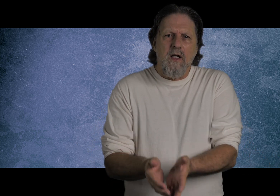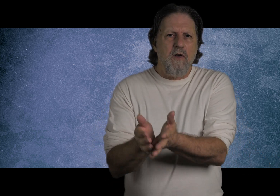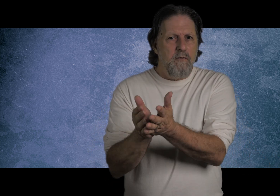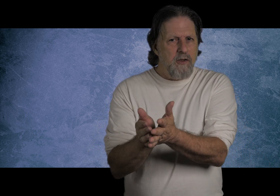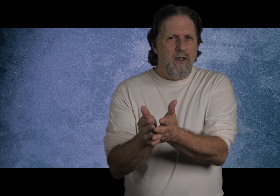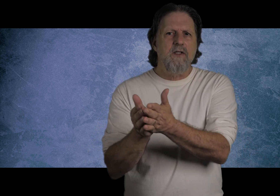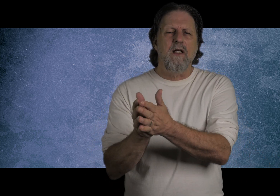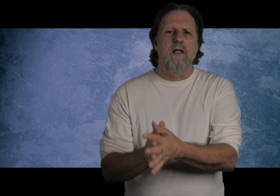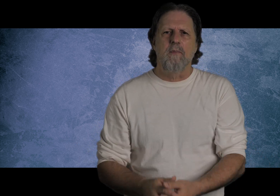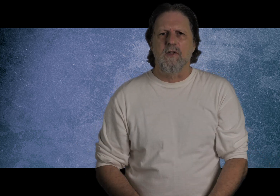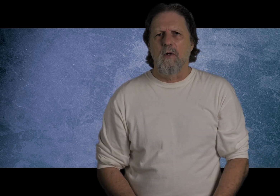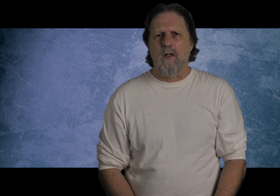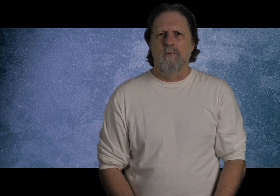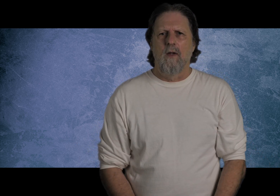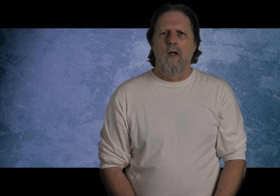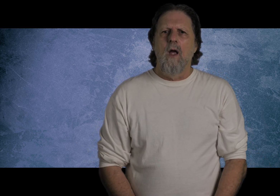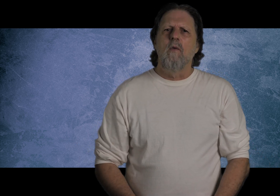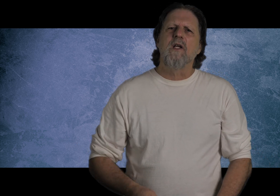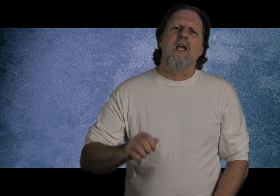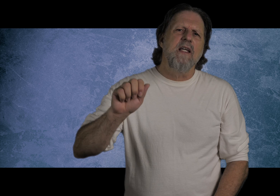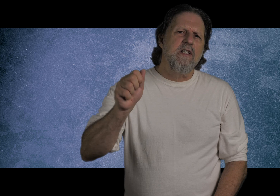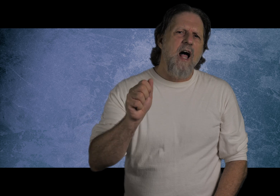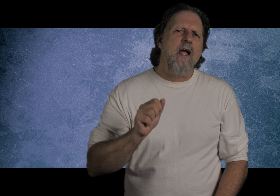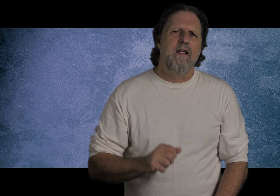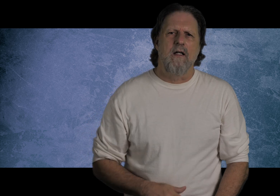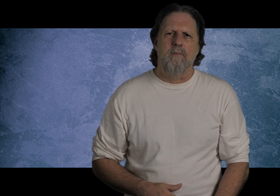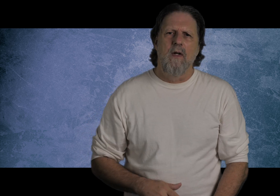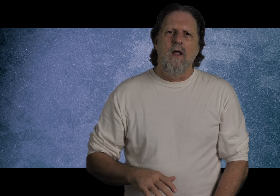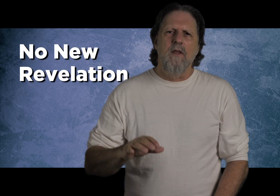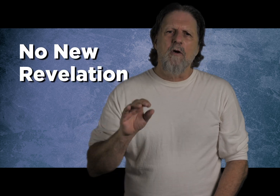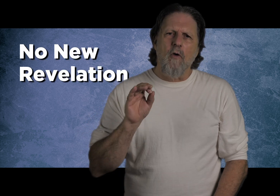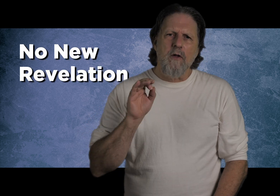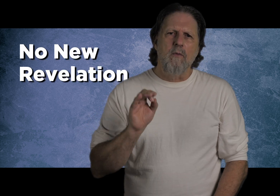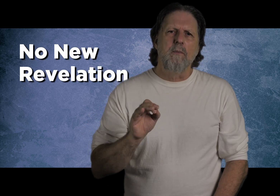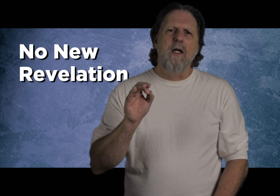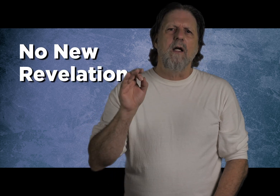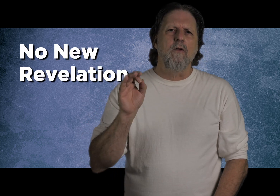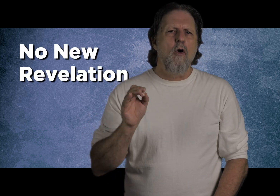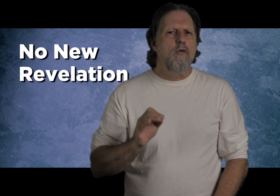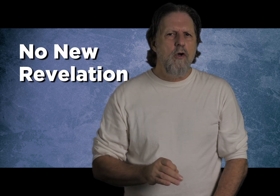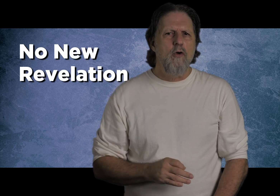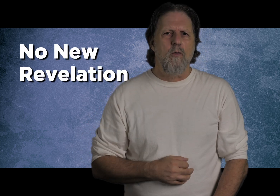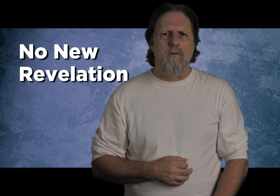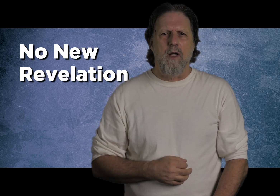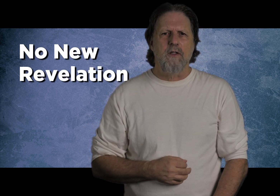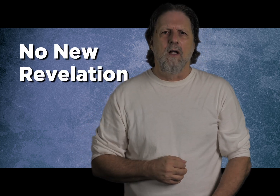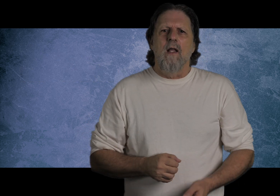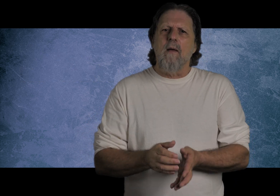he is officially sealing up his book. We could say he's locking it up. Therefore, there will be no new revelation. That